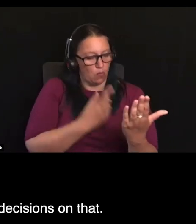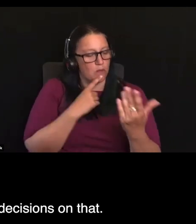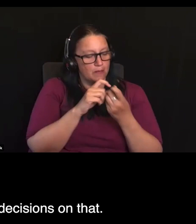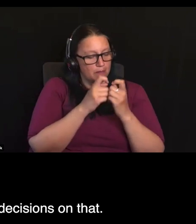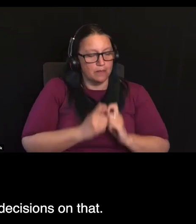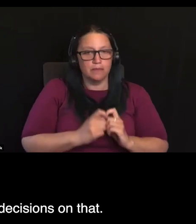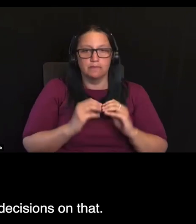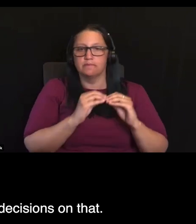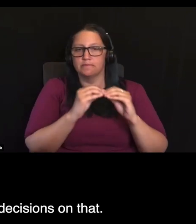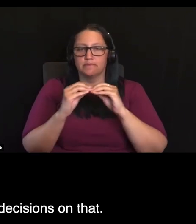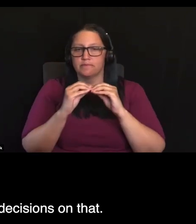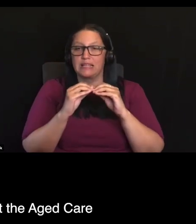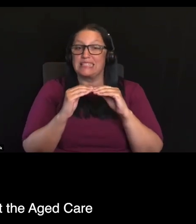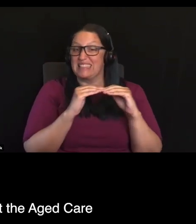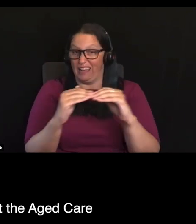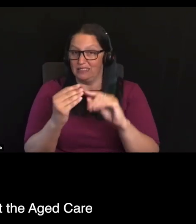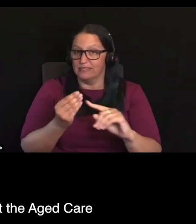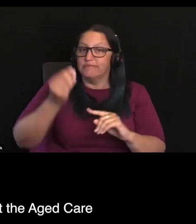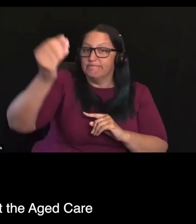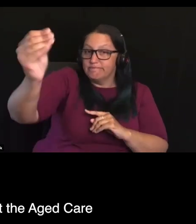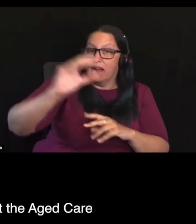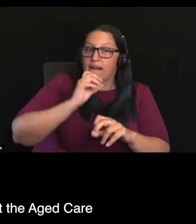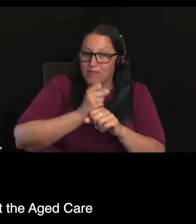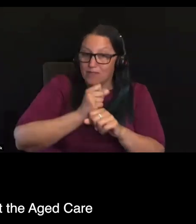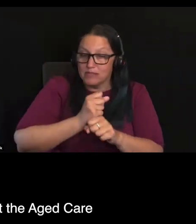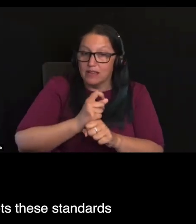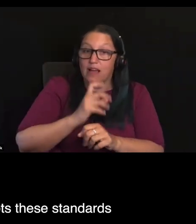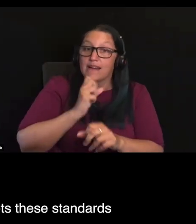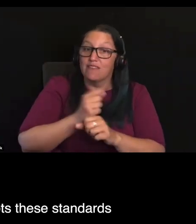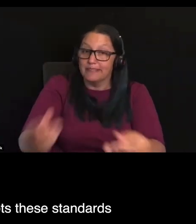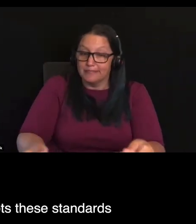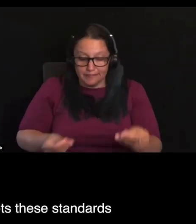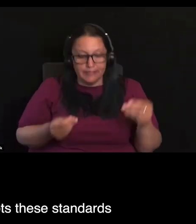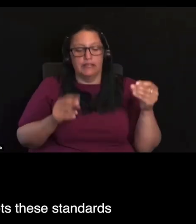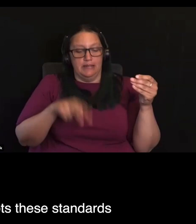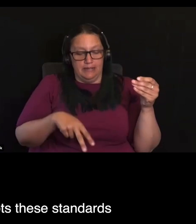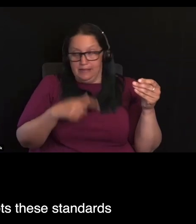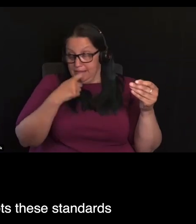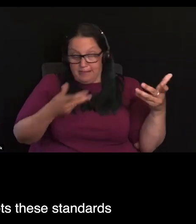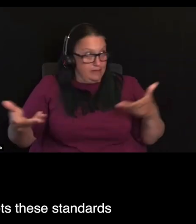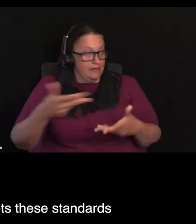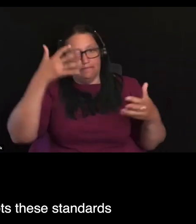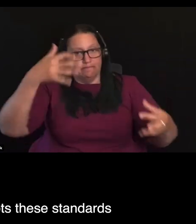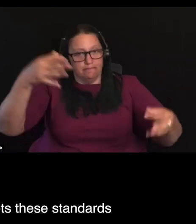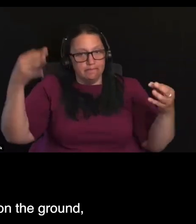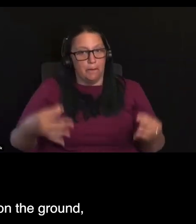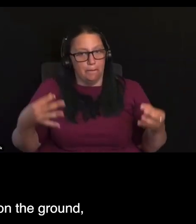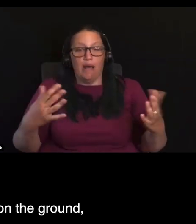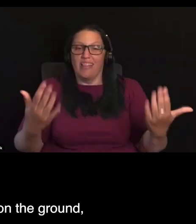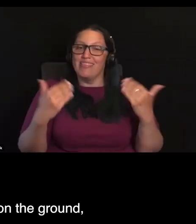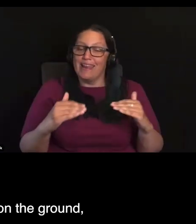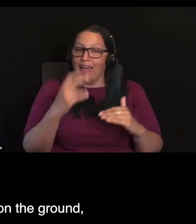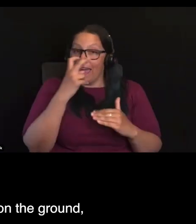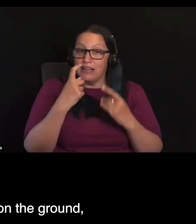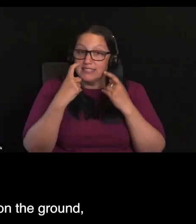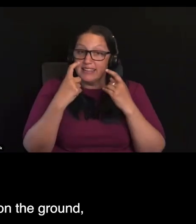Government would have to make decisions on that. And then it's really important that the Aged Care Quality and Safety Commission pilots these standards to